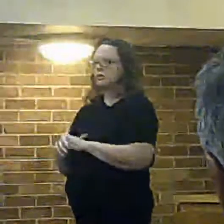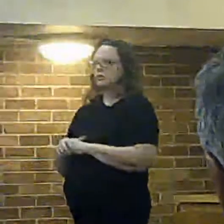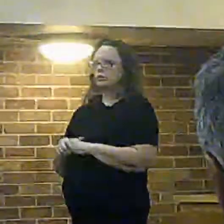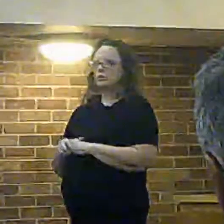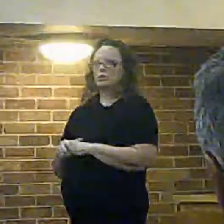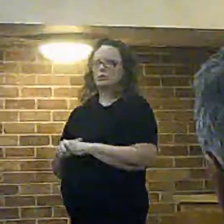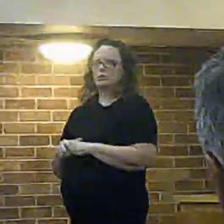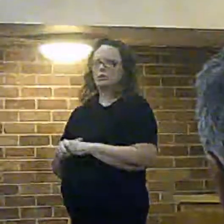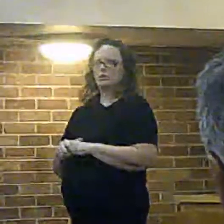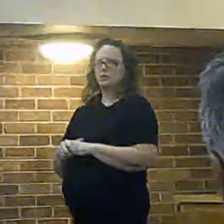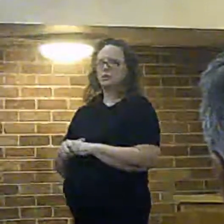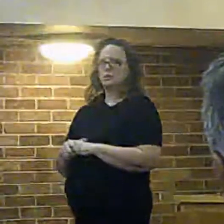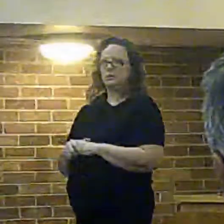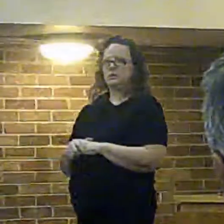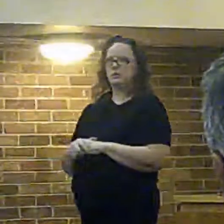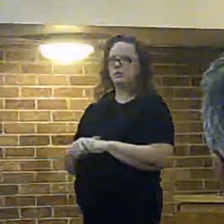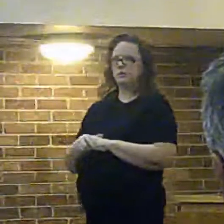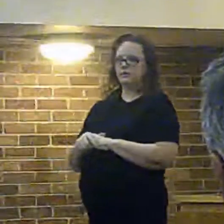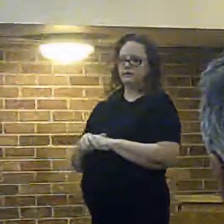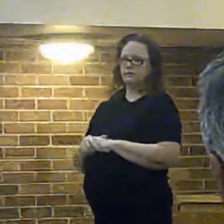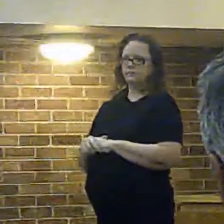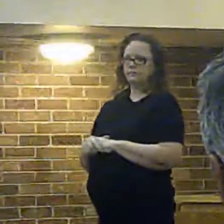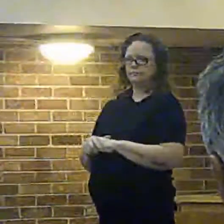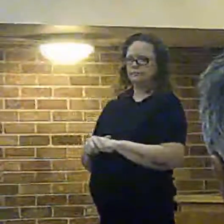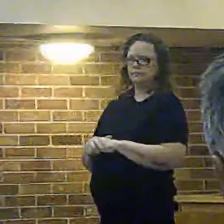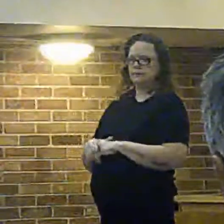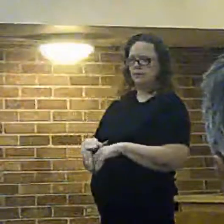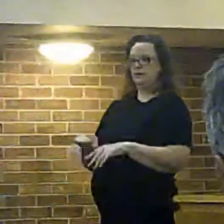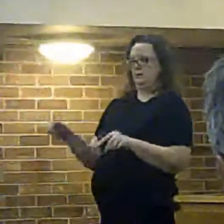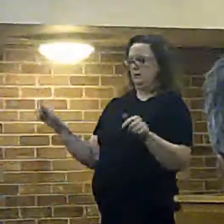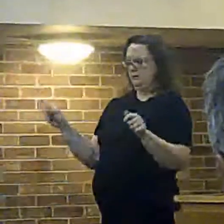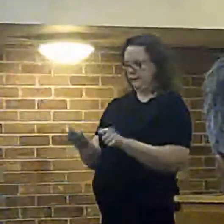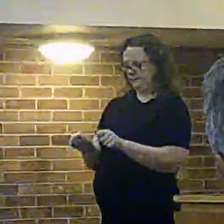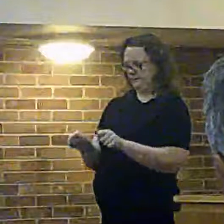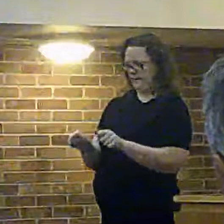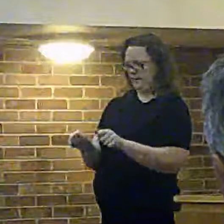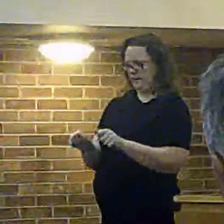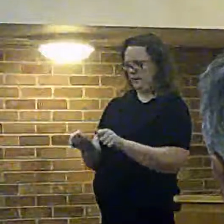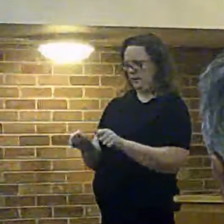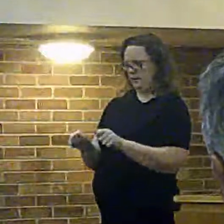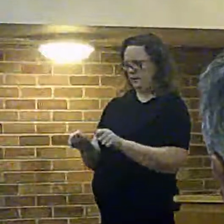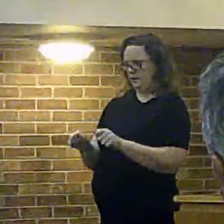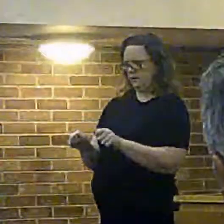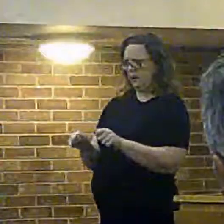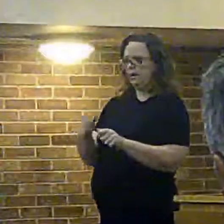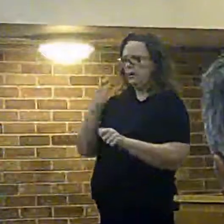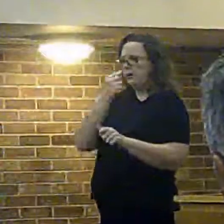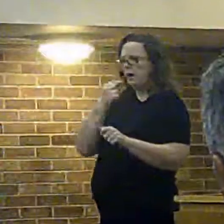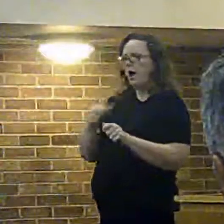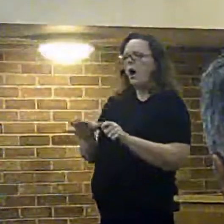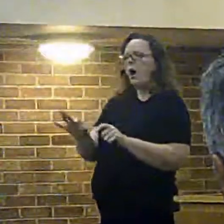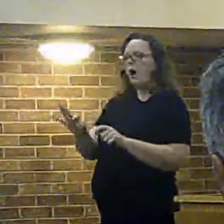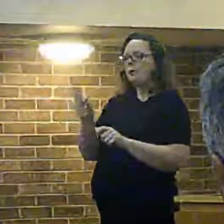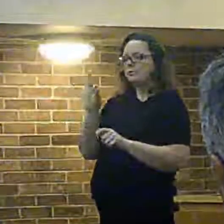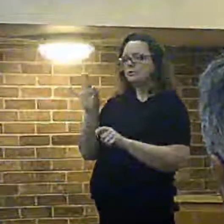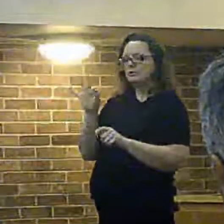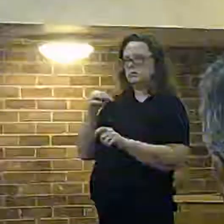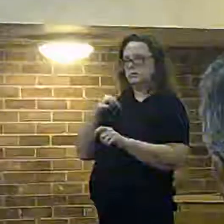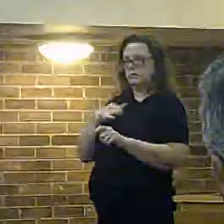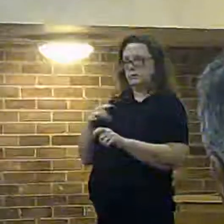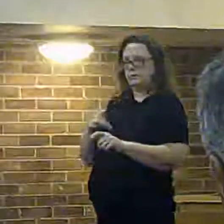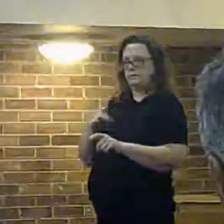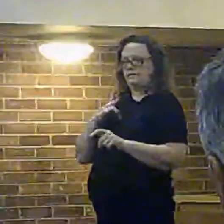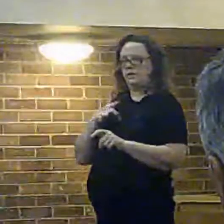So, I suppose, to talk this through in simplistic terms, in order to make it an option, my view as it stands is,